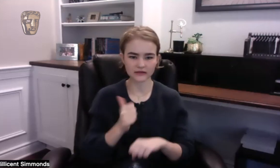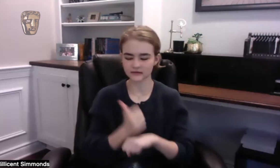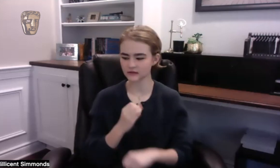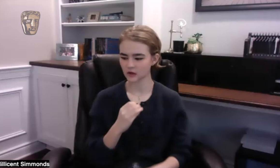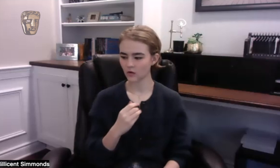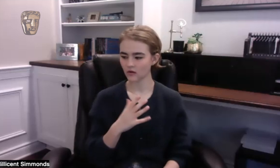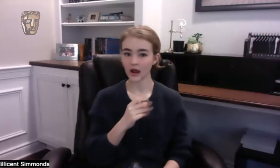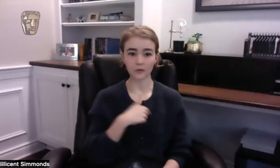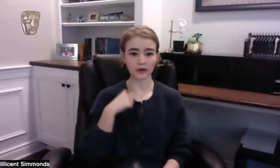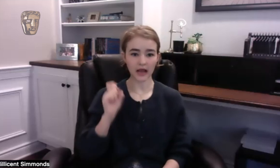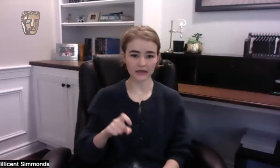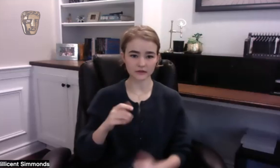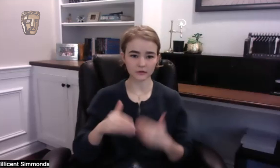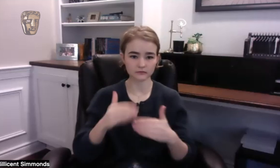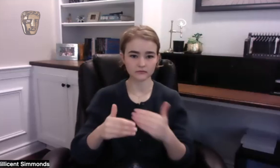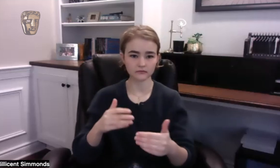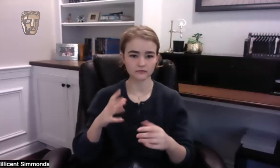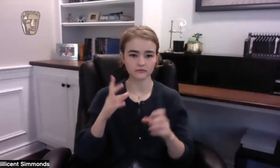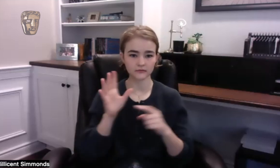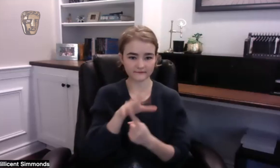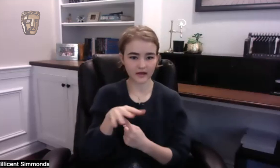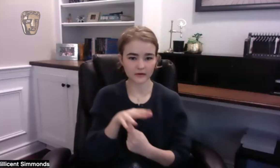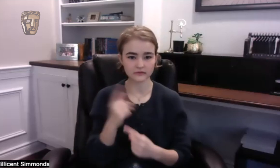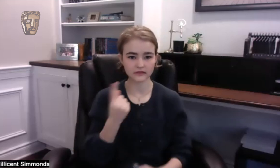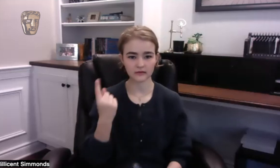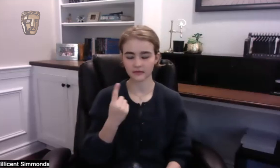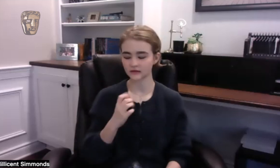was getting ready and it was a really scary scene and we were getting ready to film something